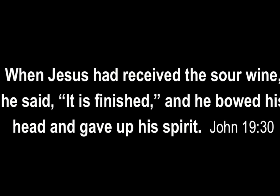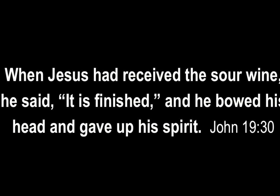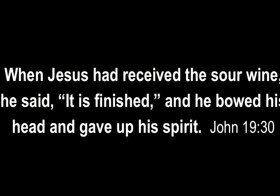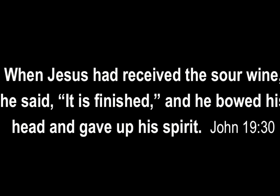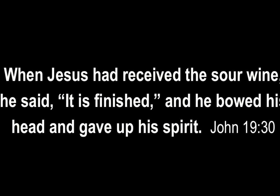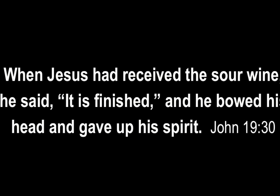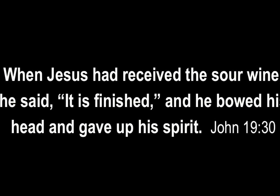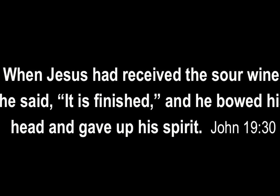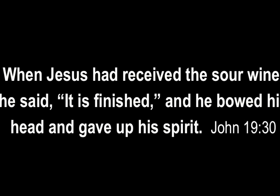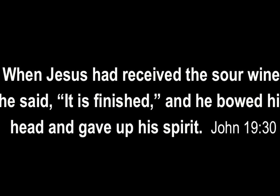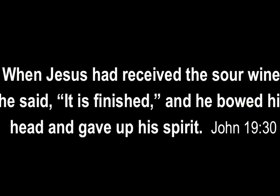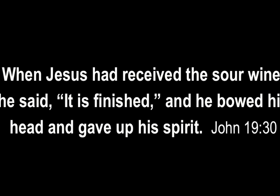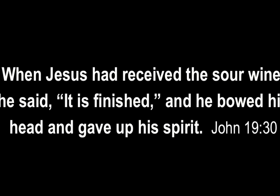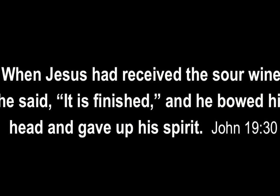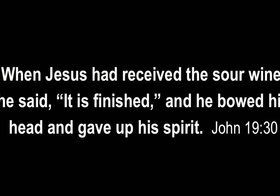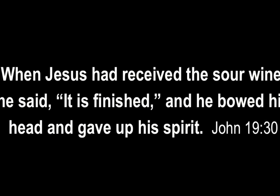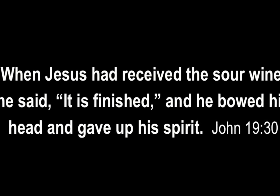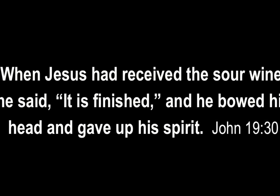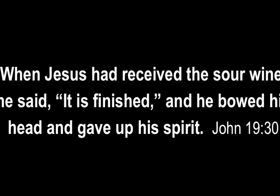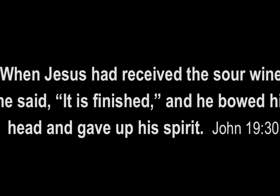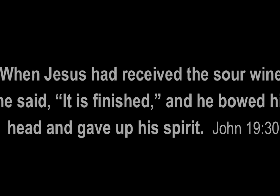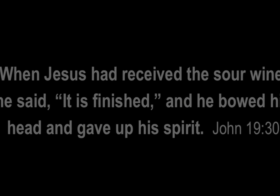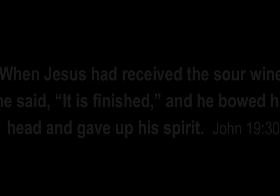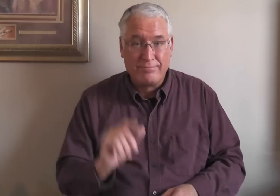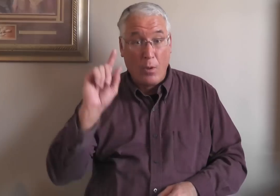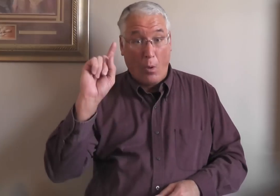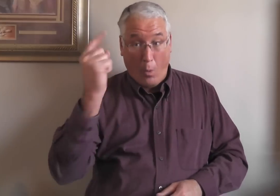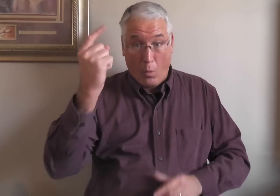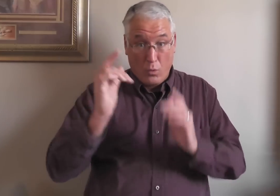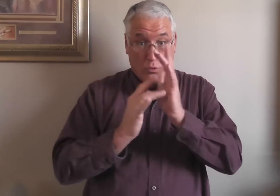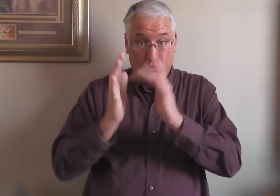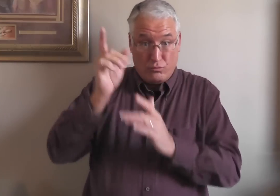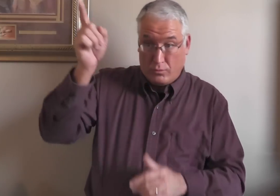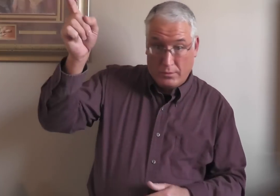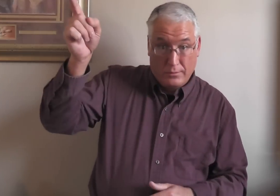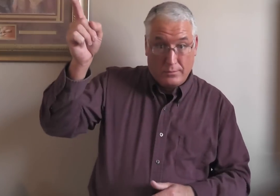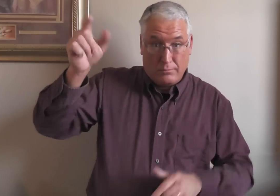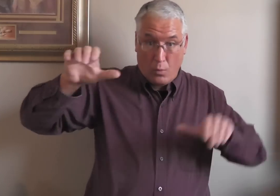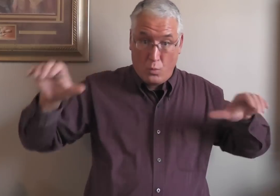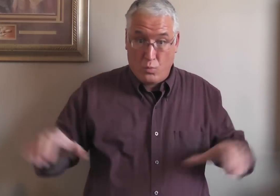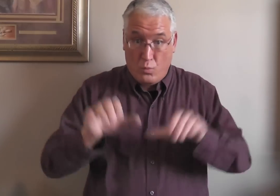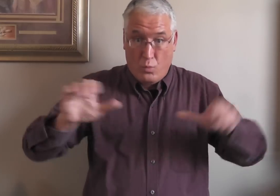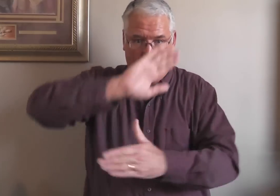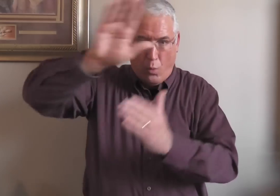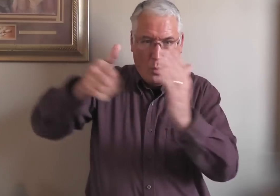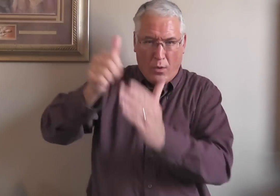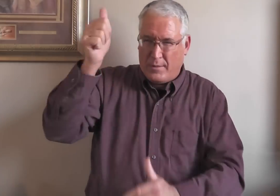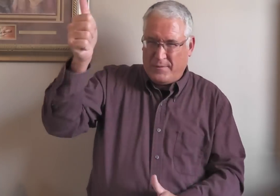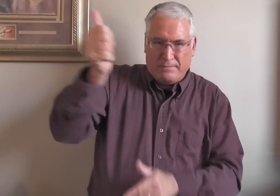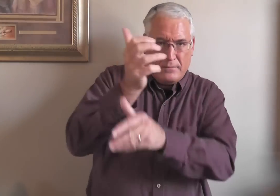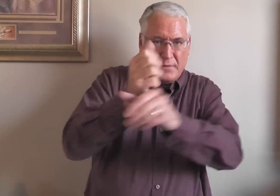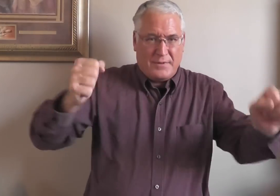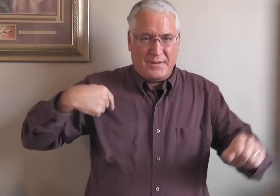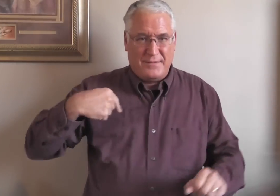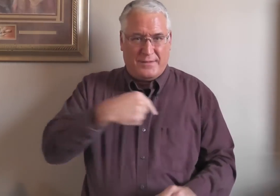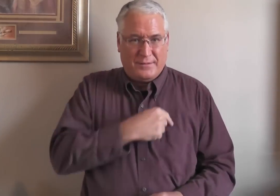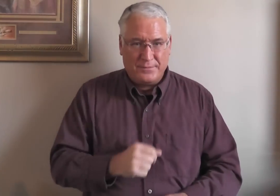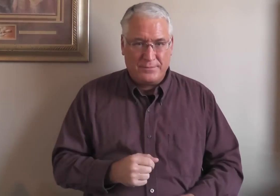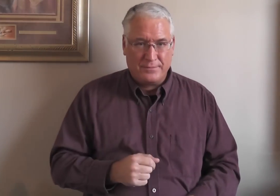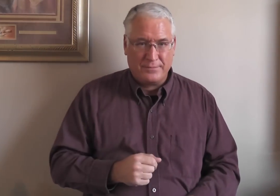is finished. And he bowed his head and gave up his spirit. Only Jesus, his work all by himself, saves us.